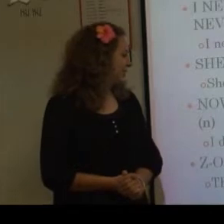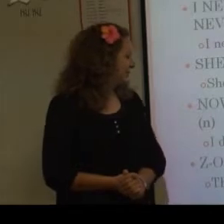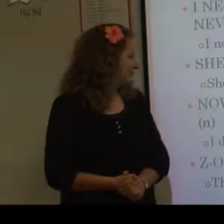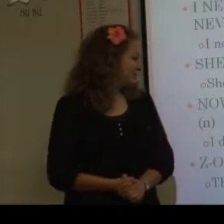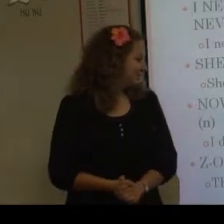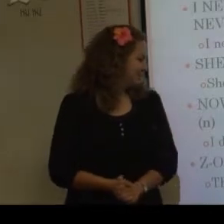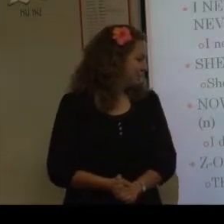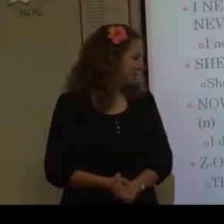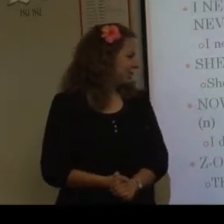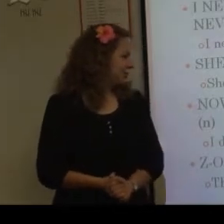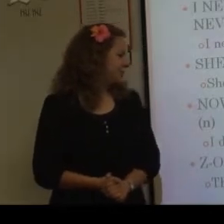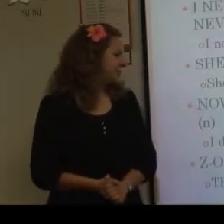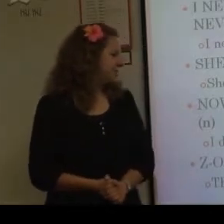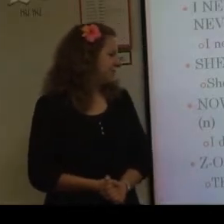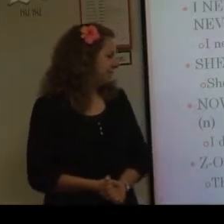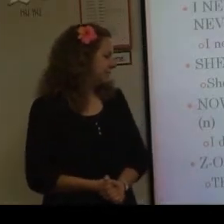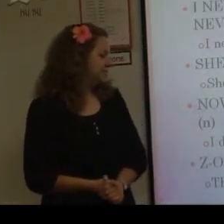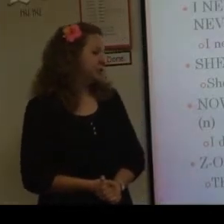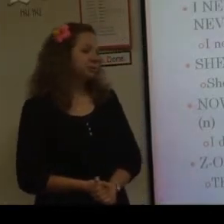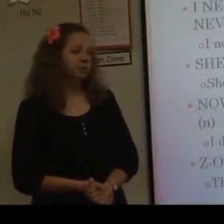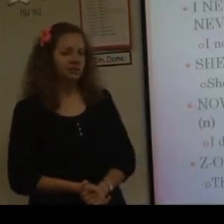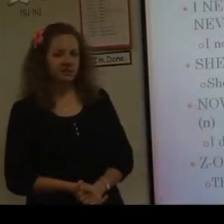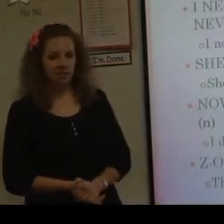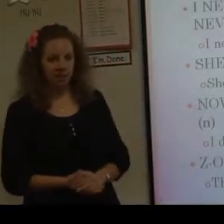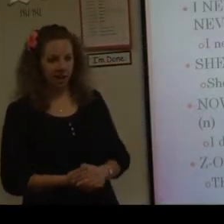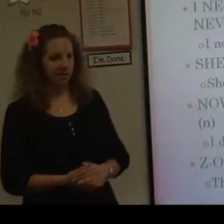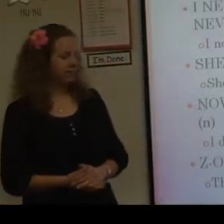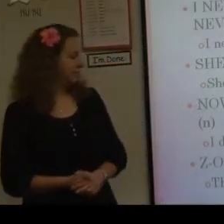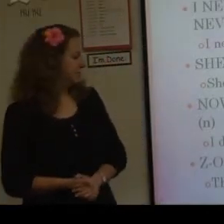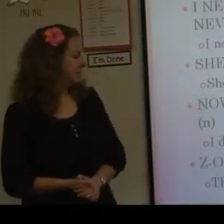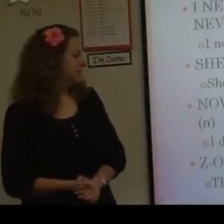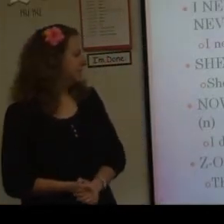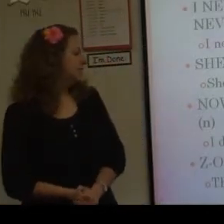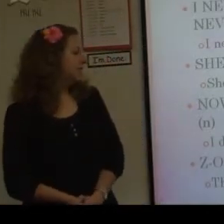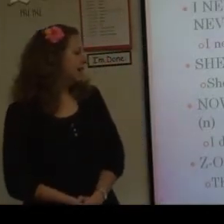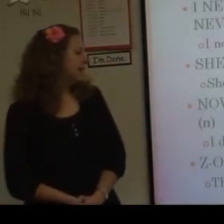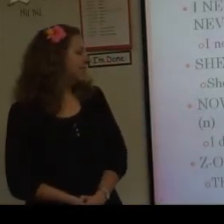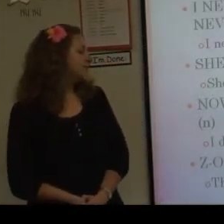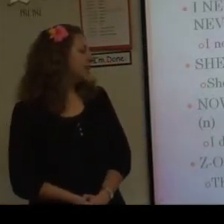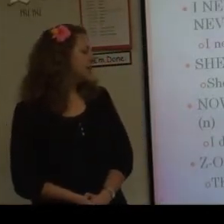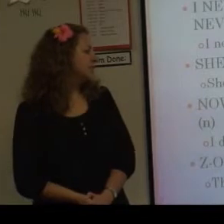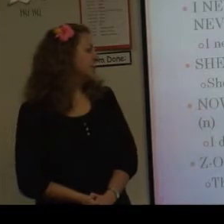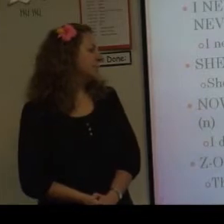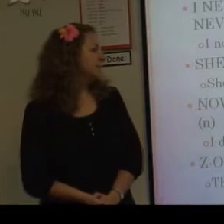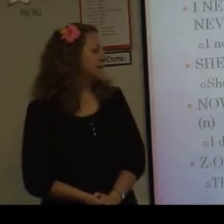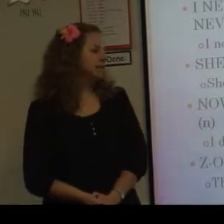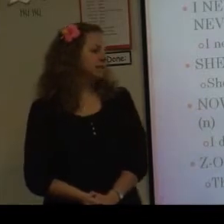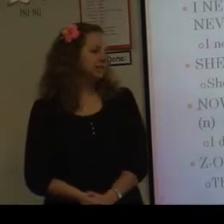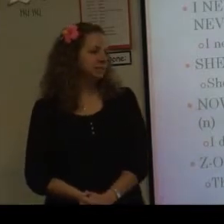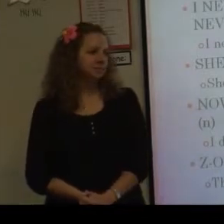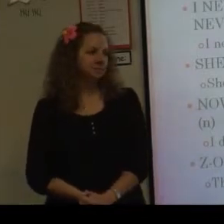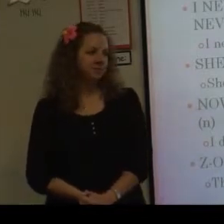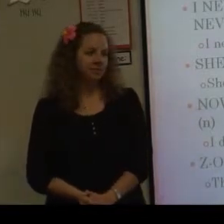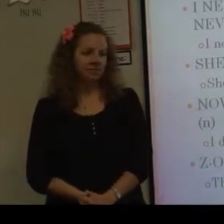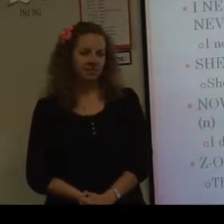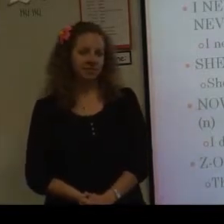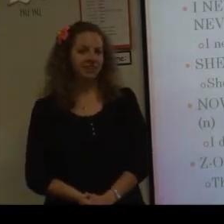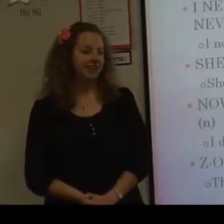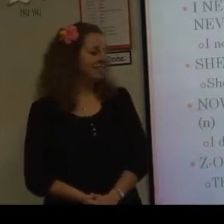spell Z-O-O. It. Or you can sign there. Same sign. Have none monkeys. Okay.